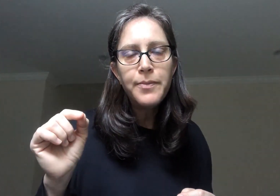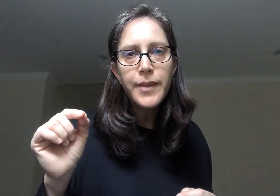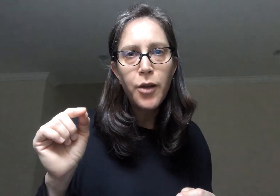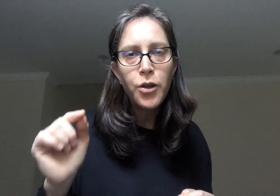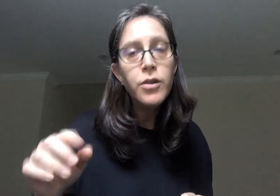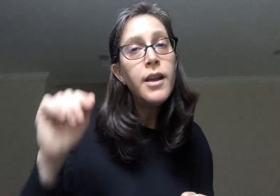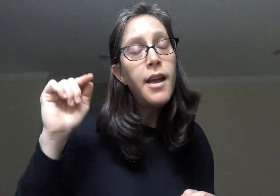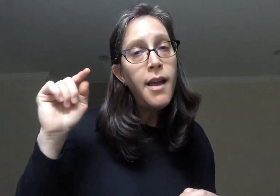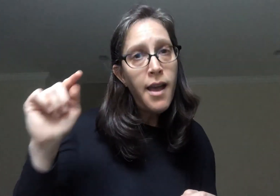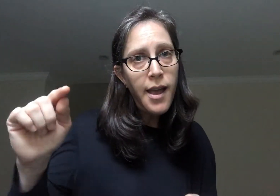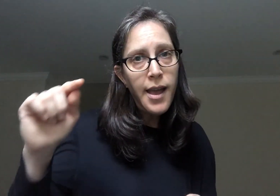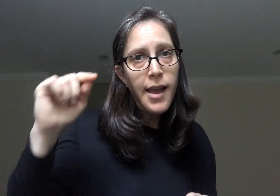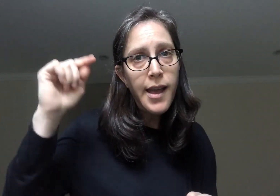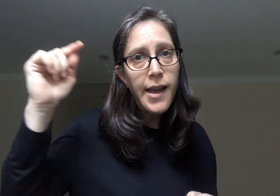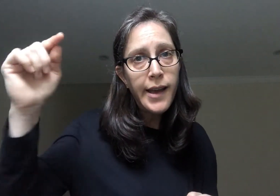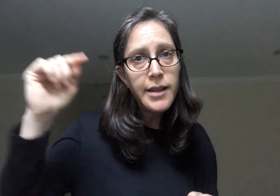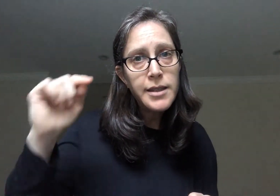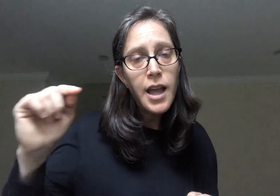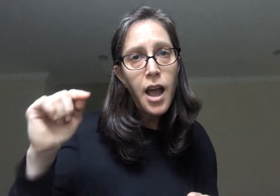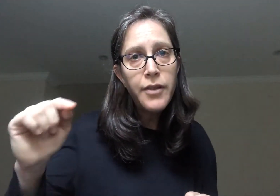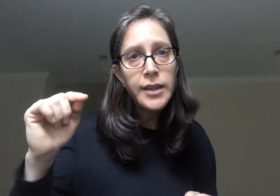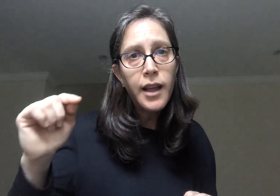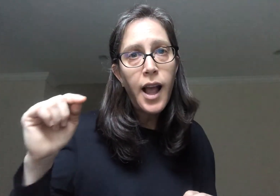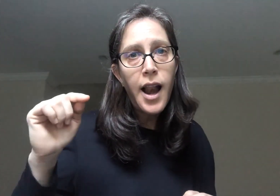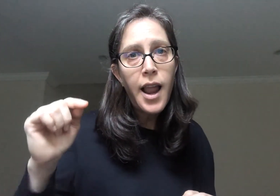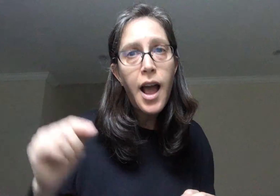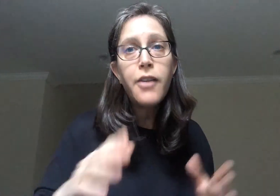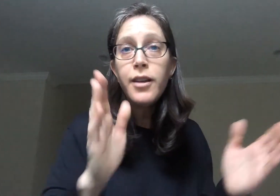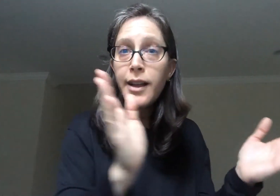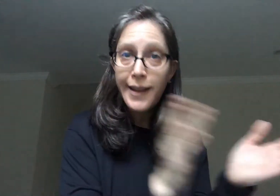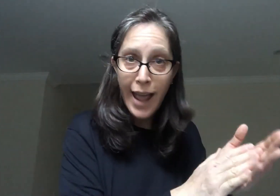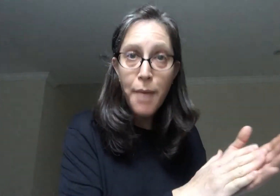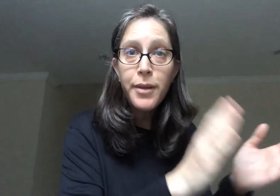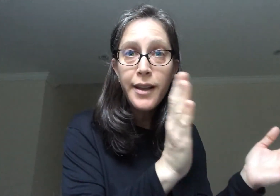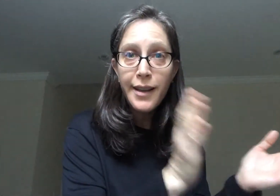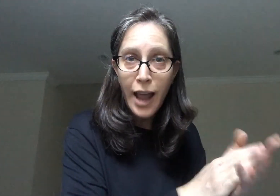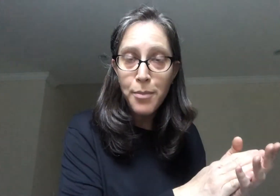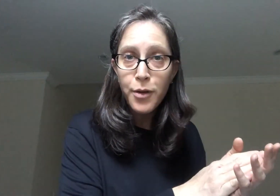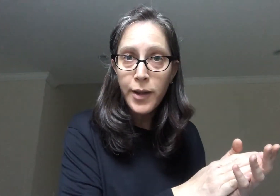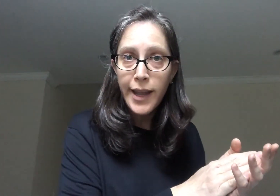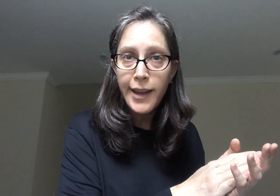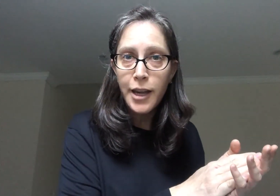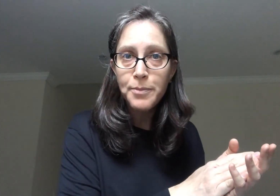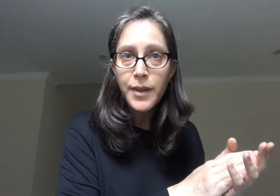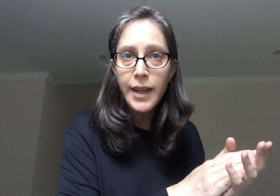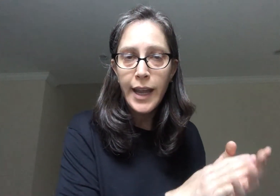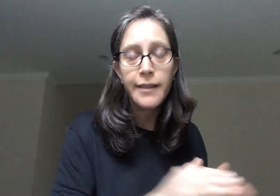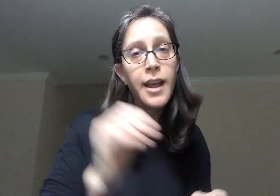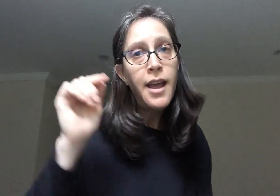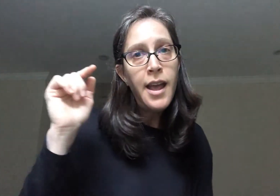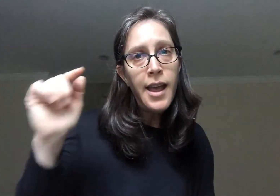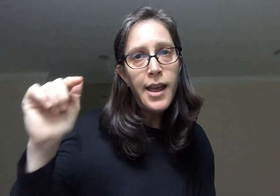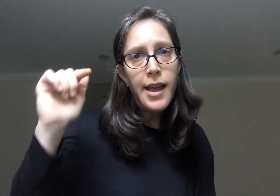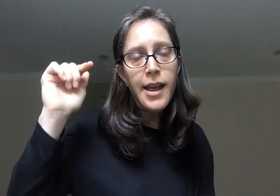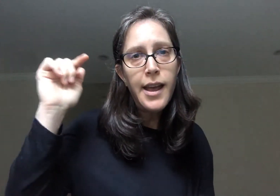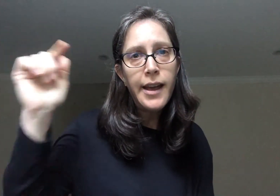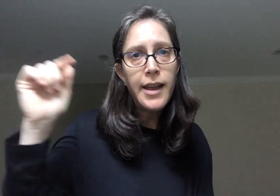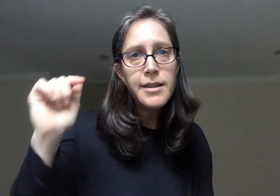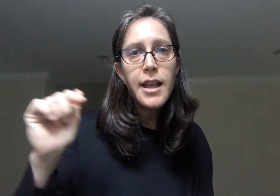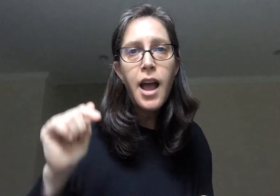Now you. Eretz. Zavat. Chalav. Clap. Clap. Clap. Okay. Again. And. Eretz.